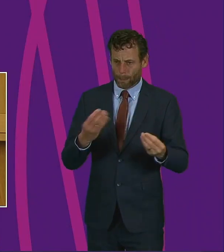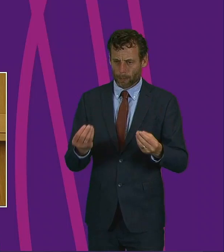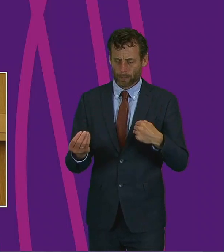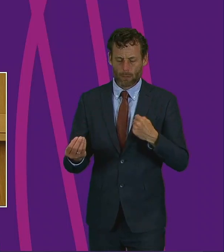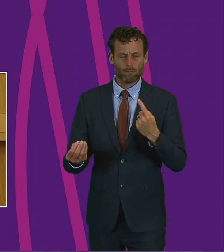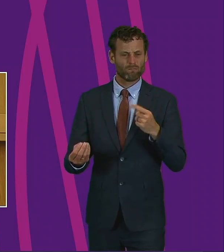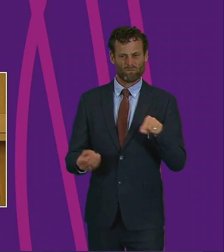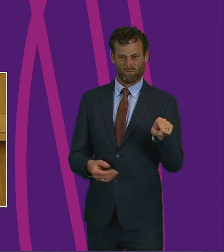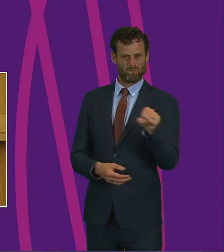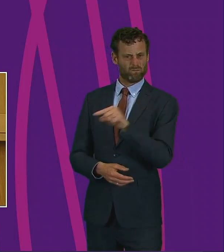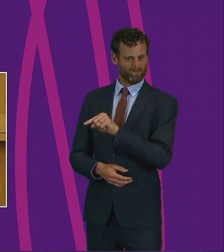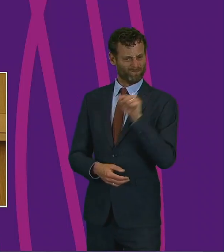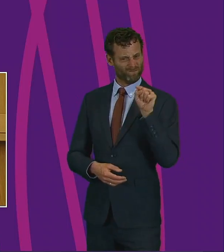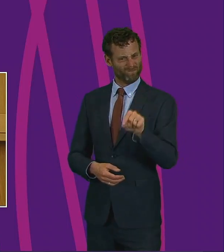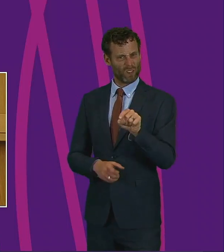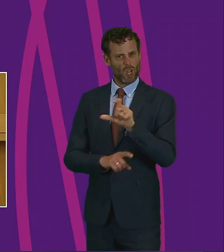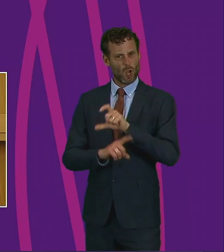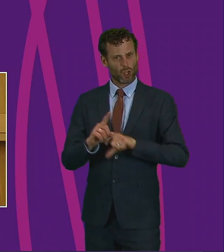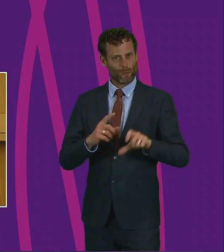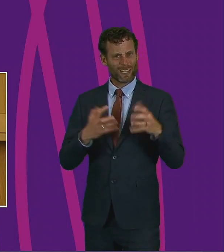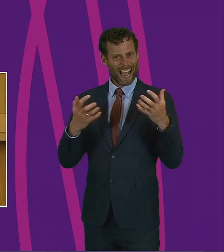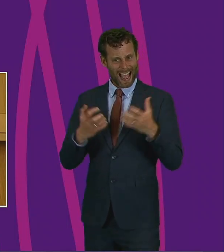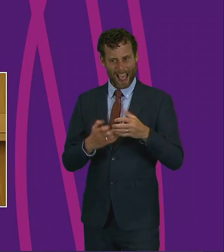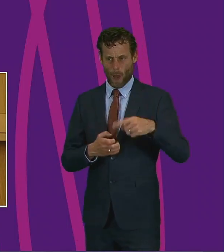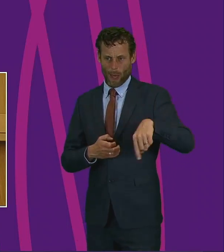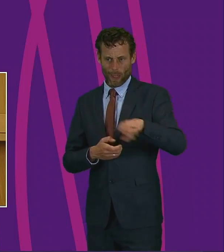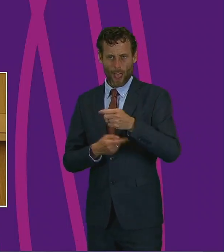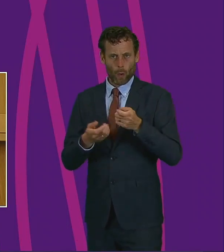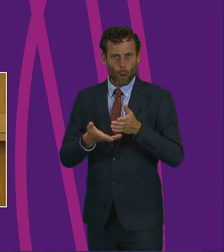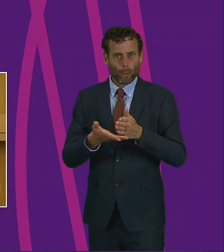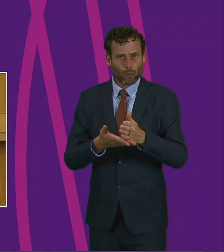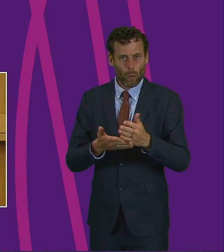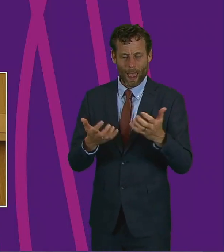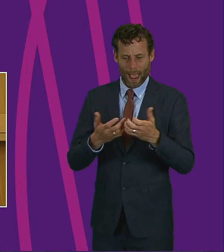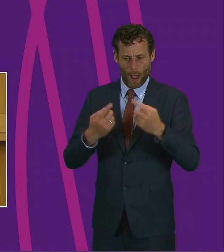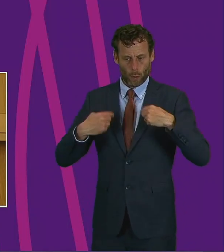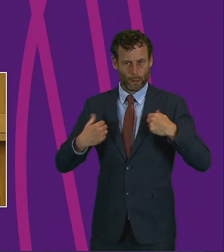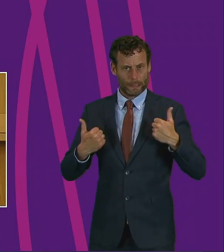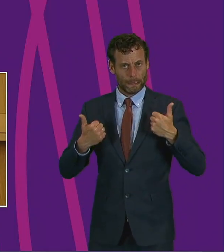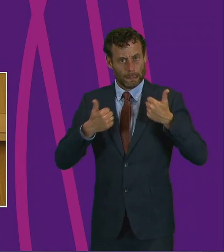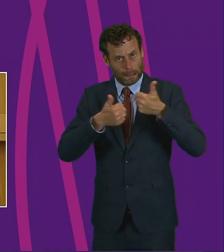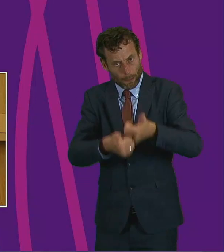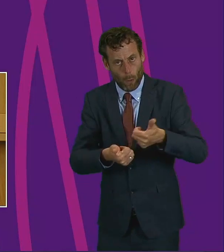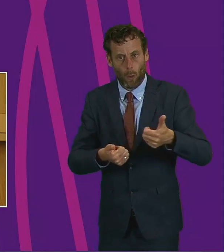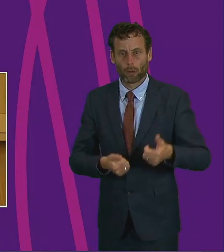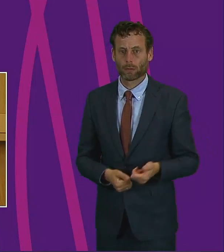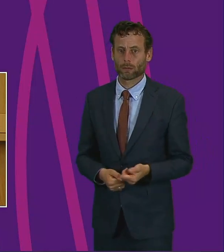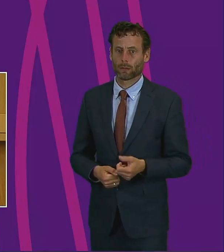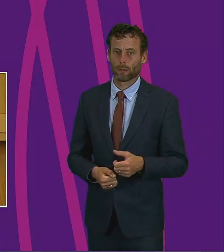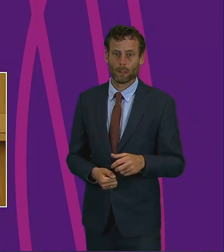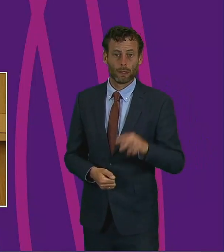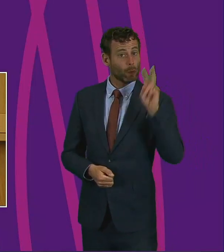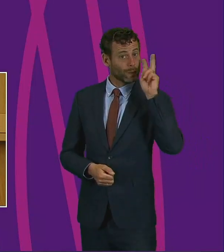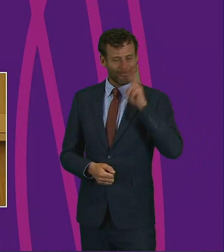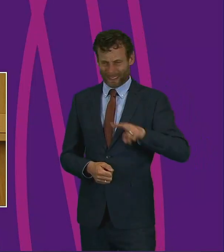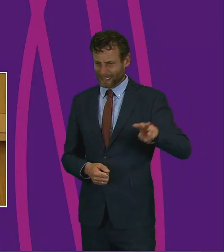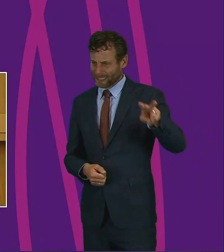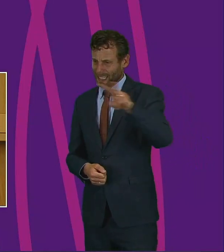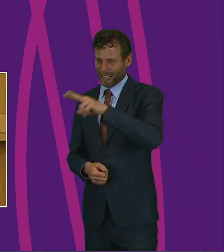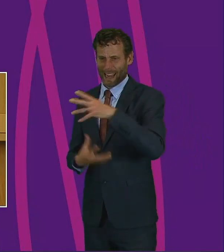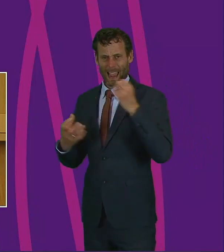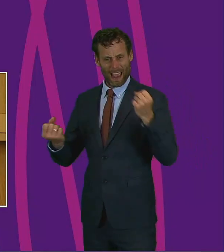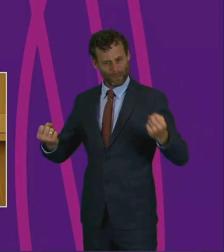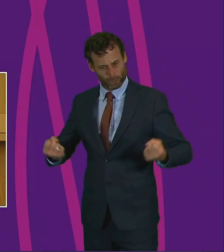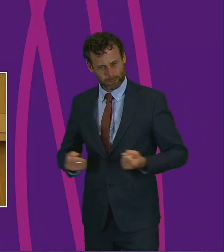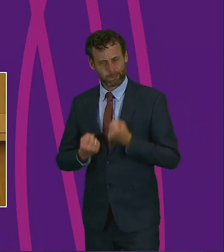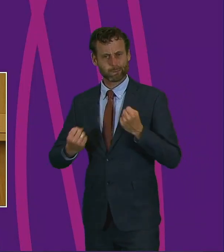how our communities are faring and what we need to do to support them going forward. There is such resilience out there, a common